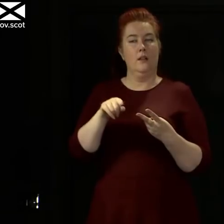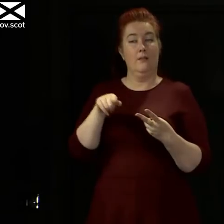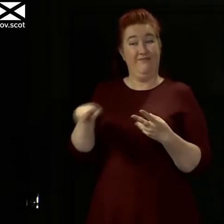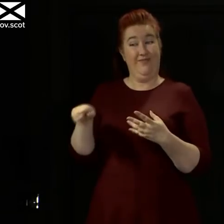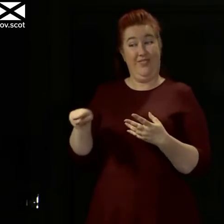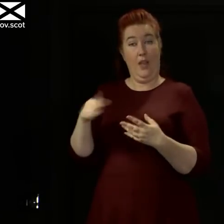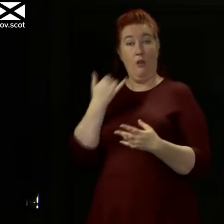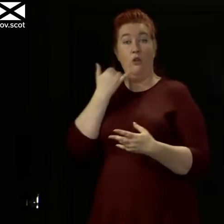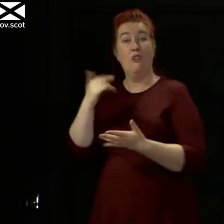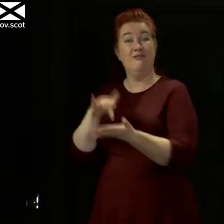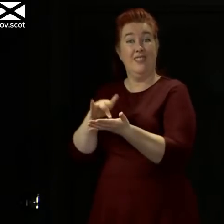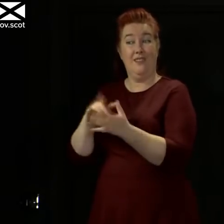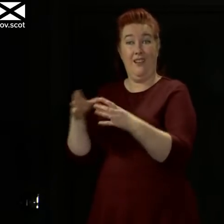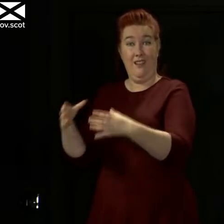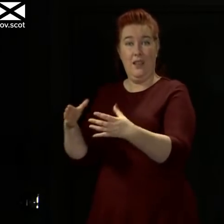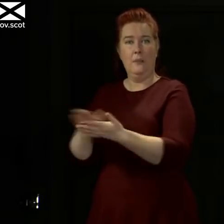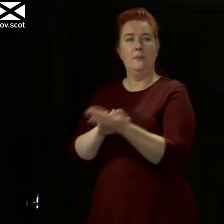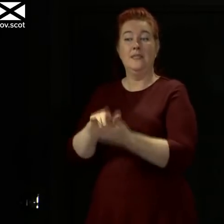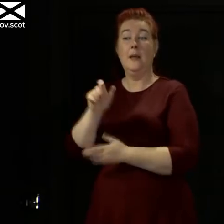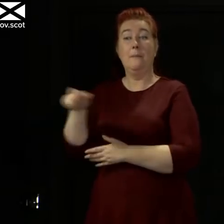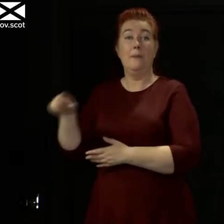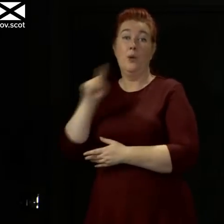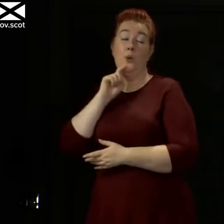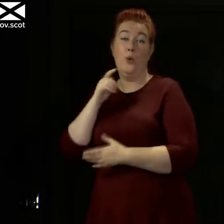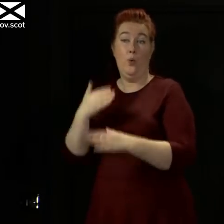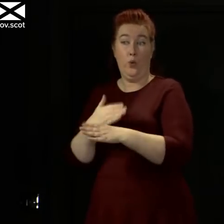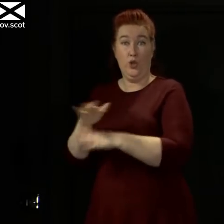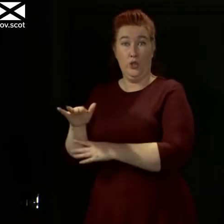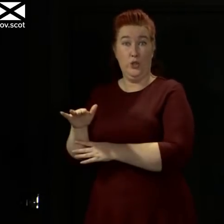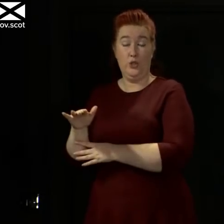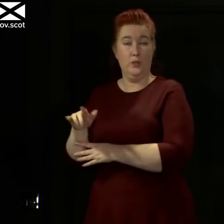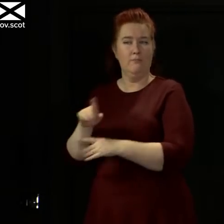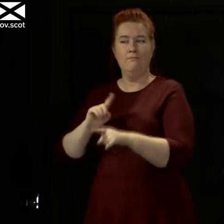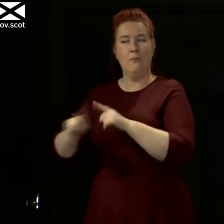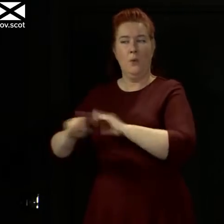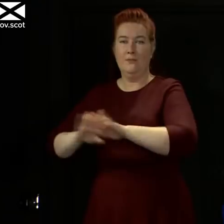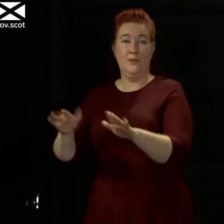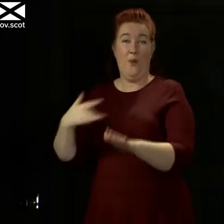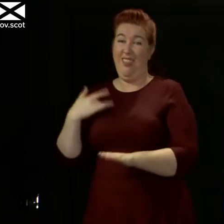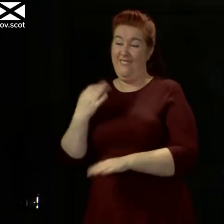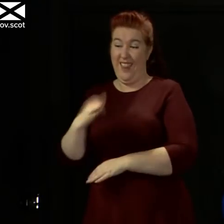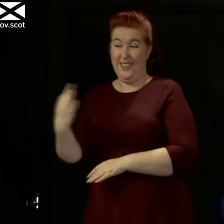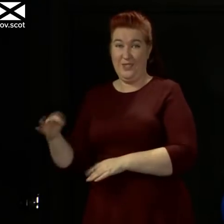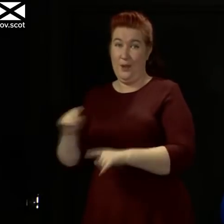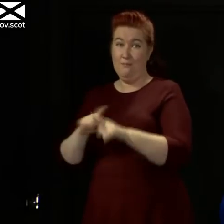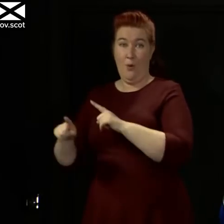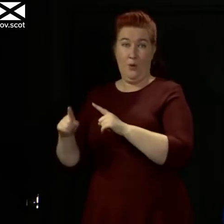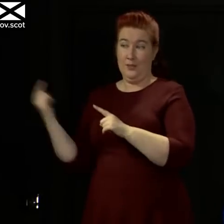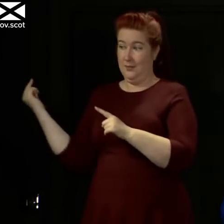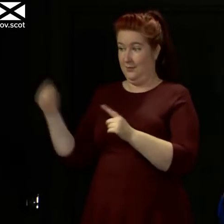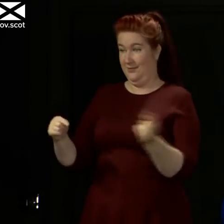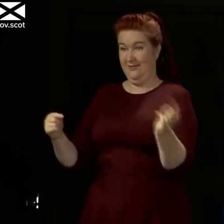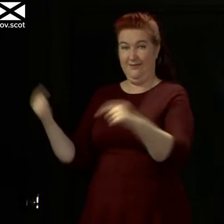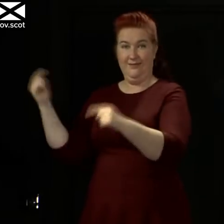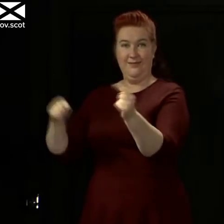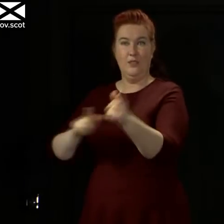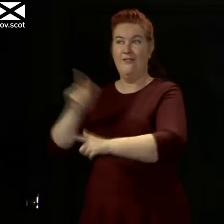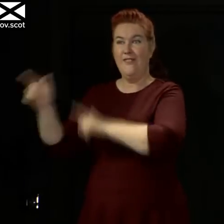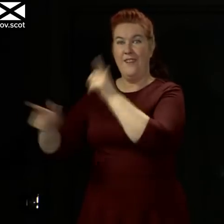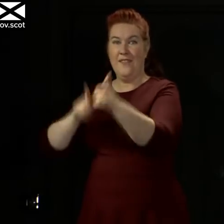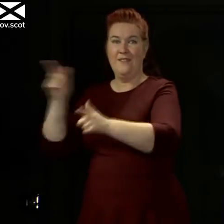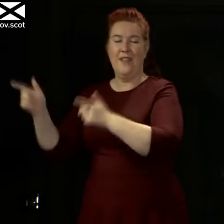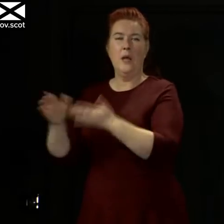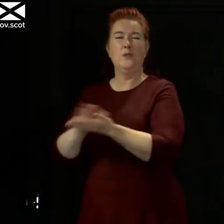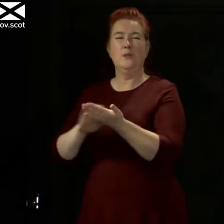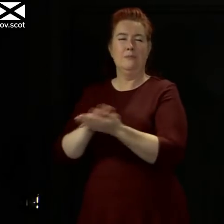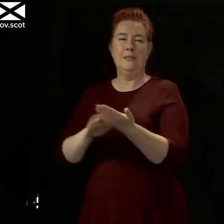this call centre is that the people who work in it don't all live in Lanarkshire. Many of them will have travelled to work from other areas. So it's